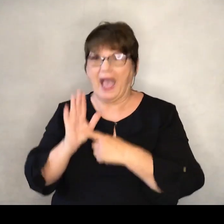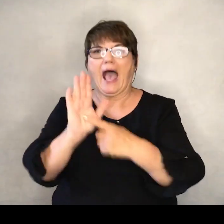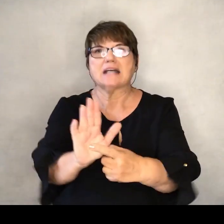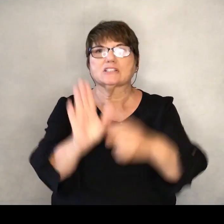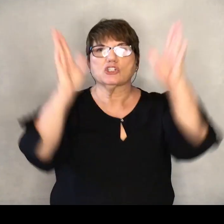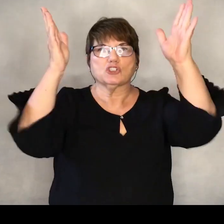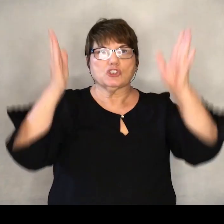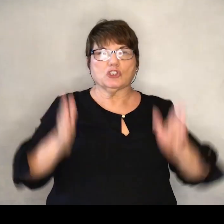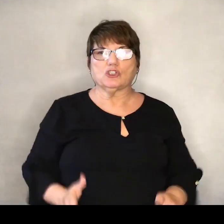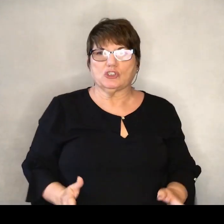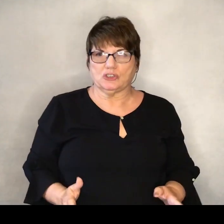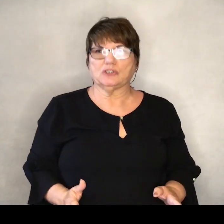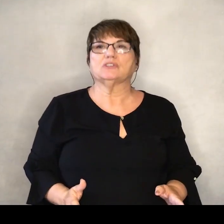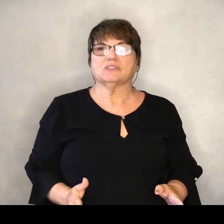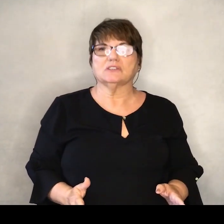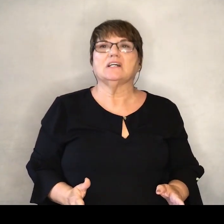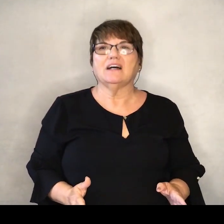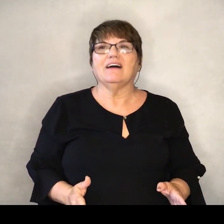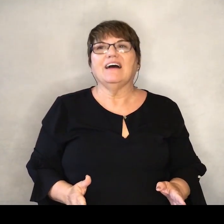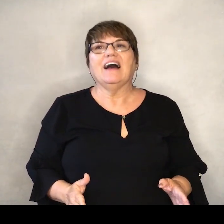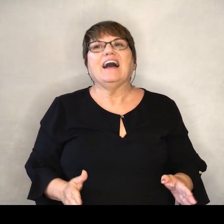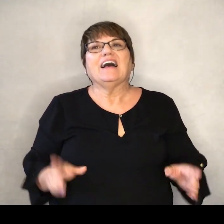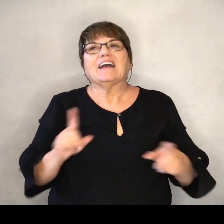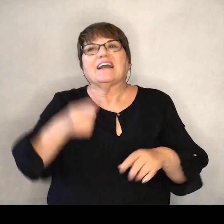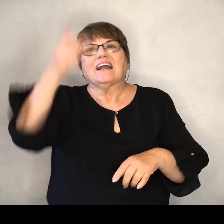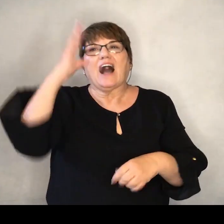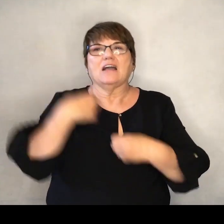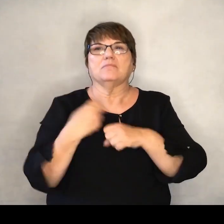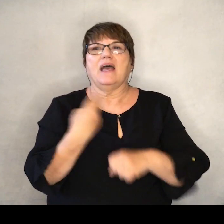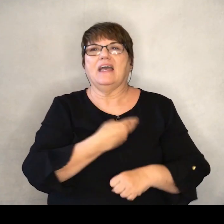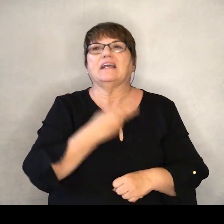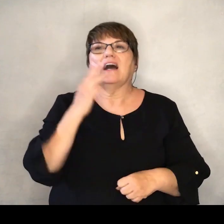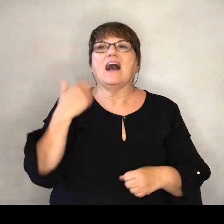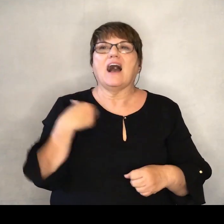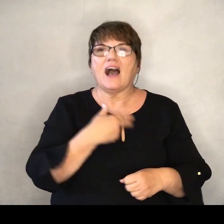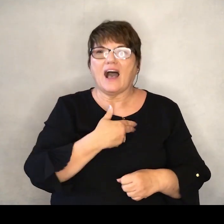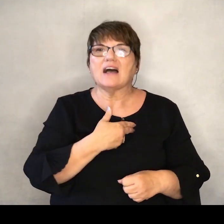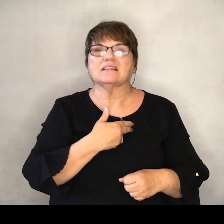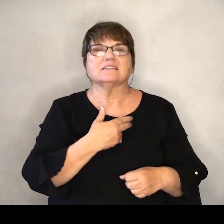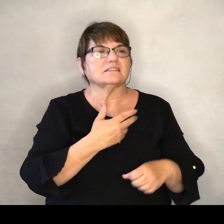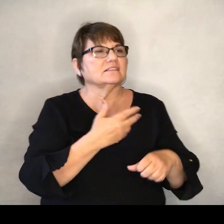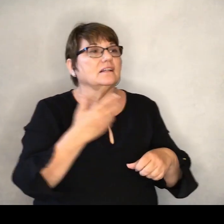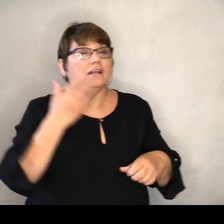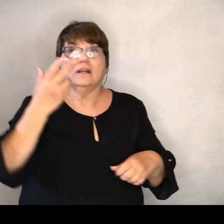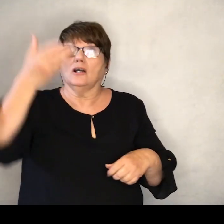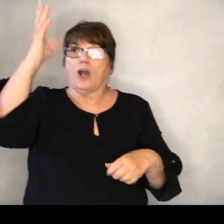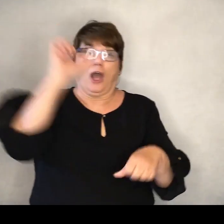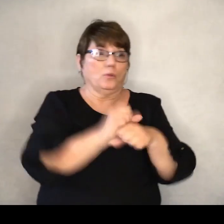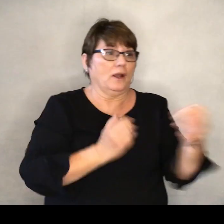ambassadors. As though God were making his appeal through us.